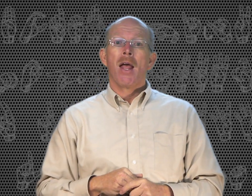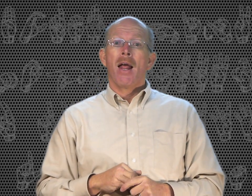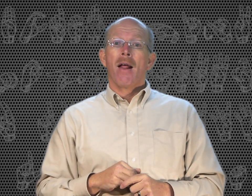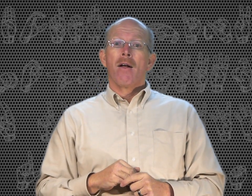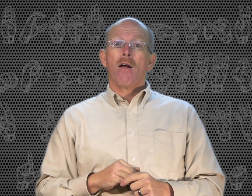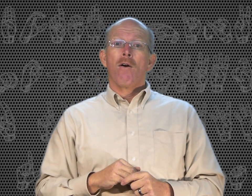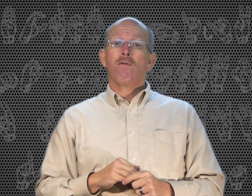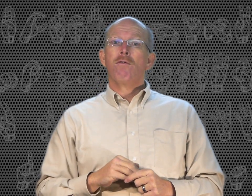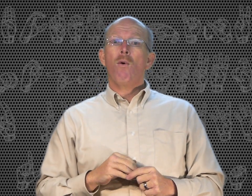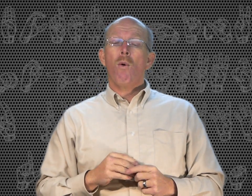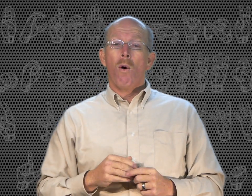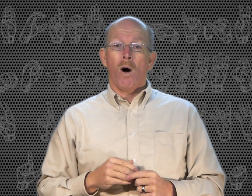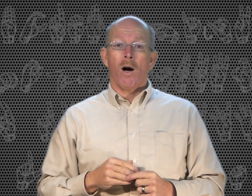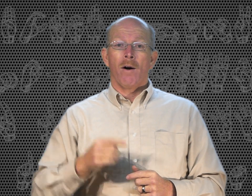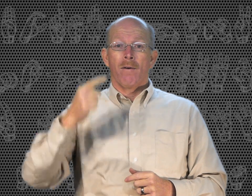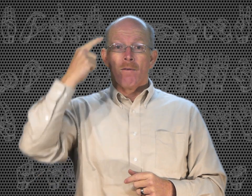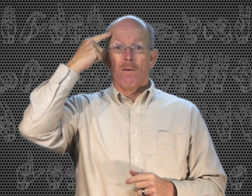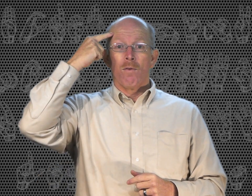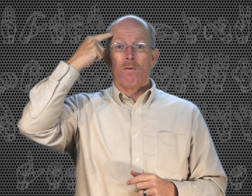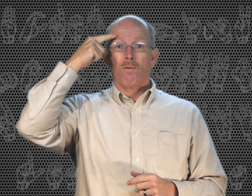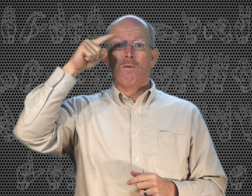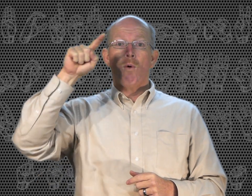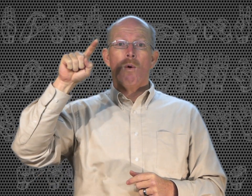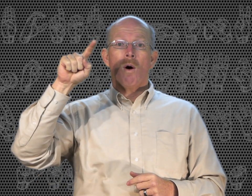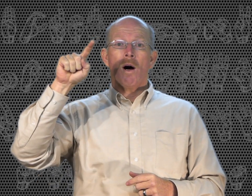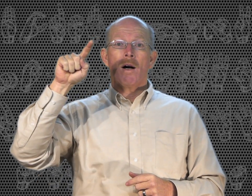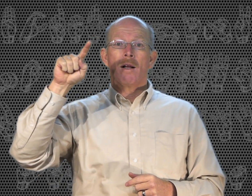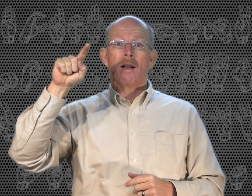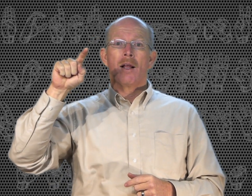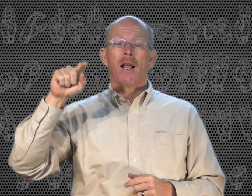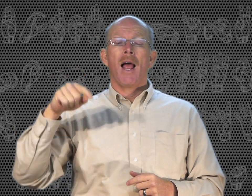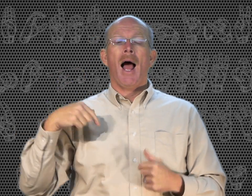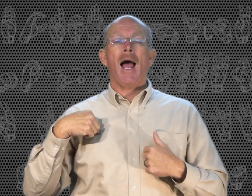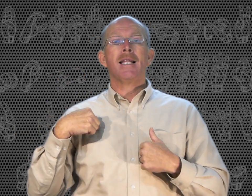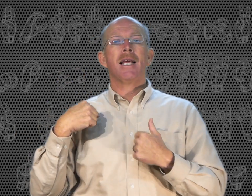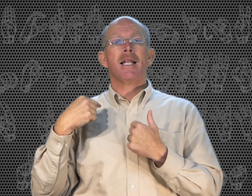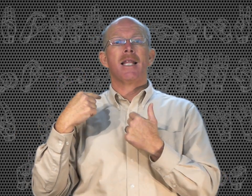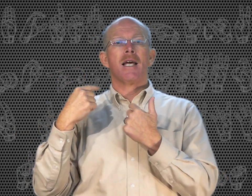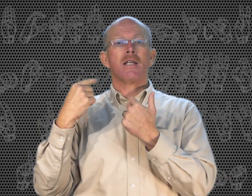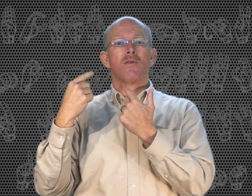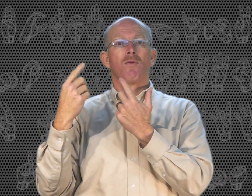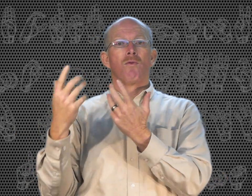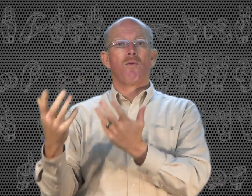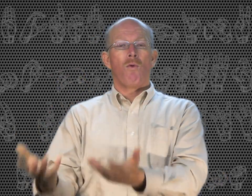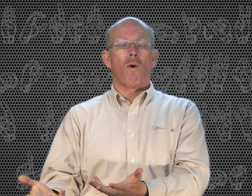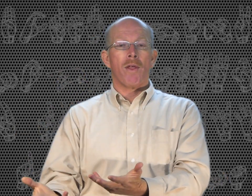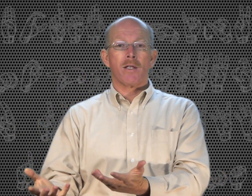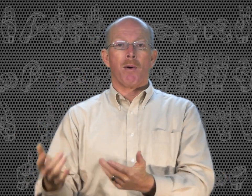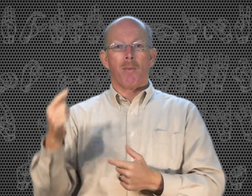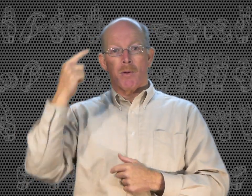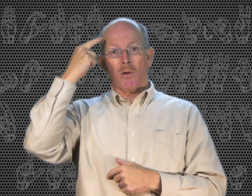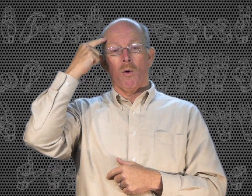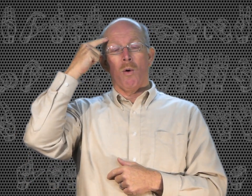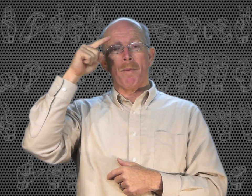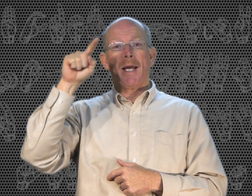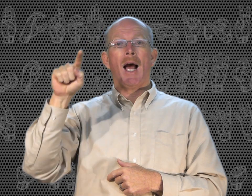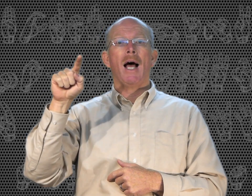From. For. For. For. did this for this purpose, or because